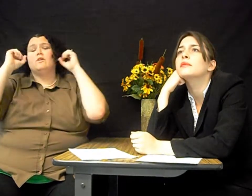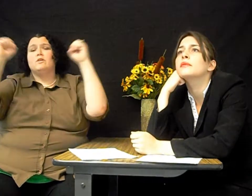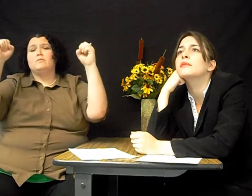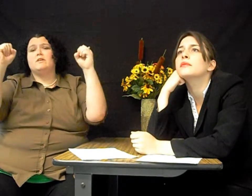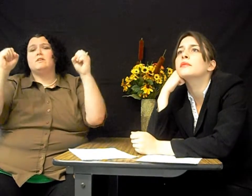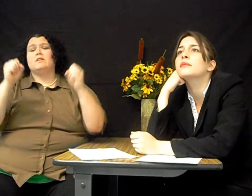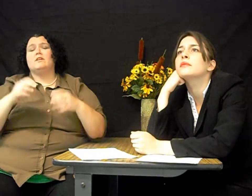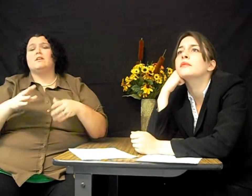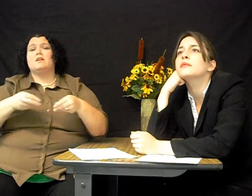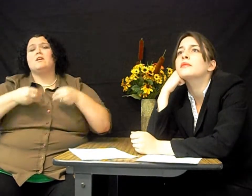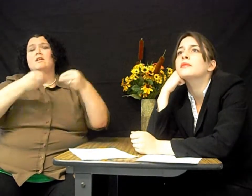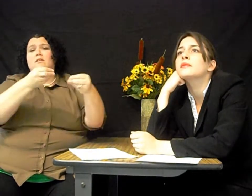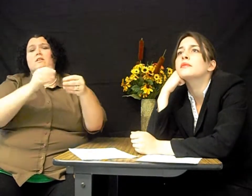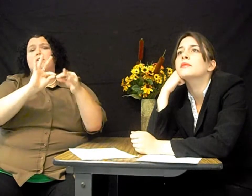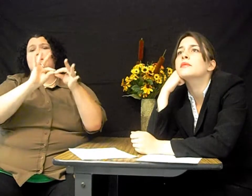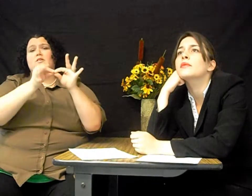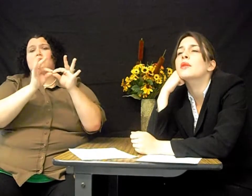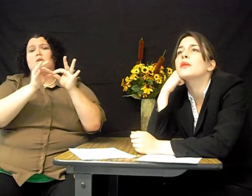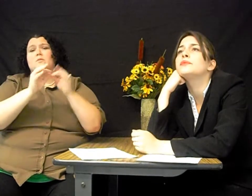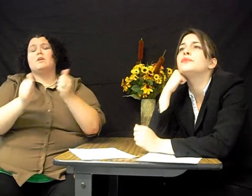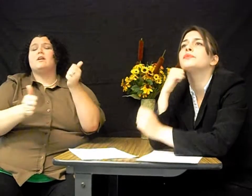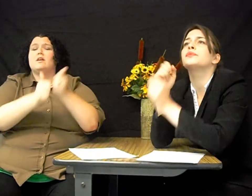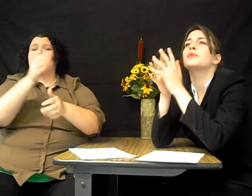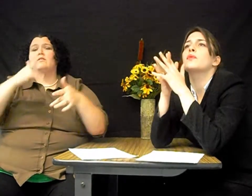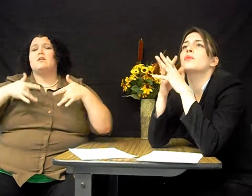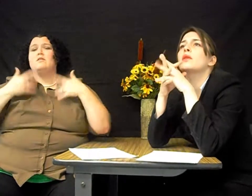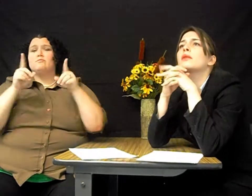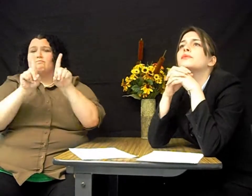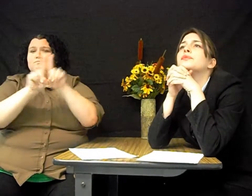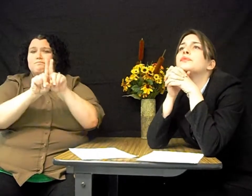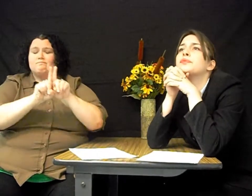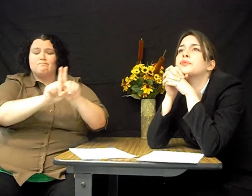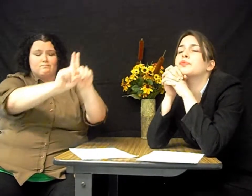And she was the first president to take an interpreter to every event.